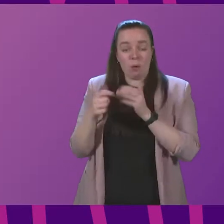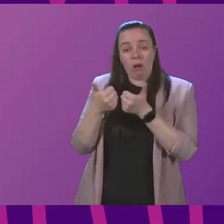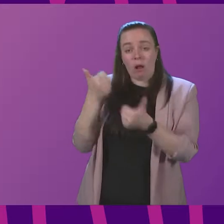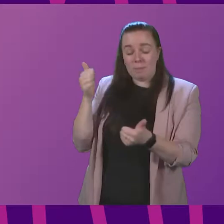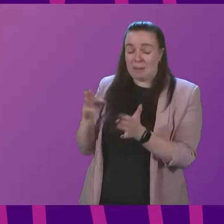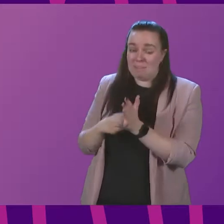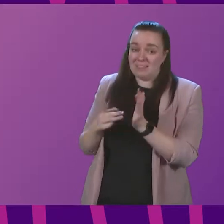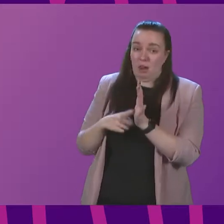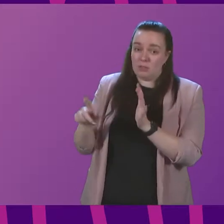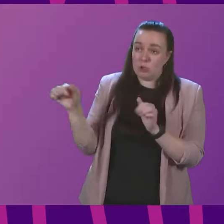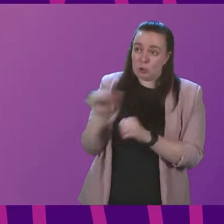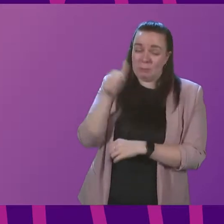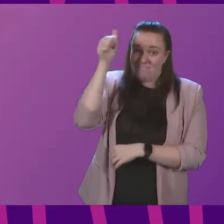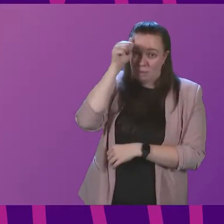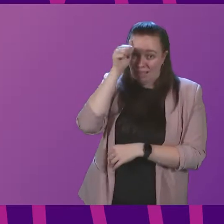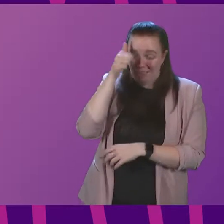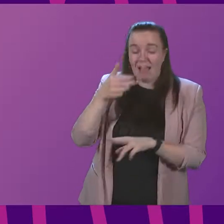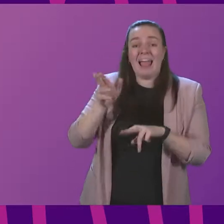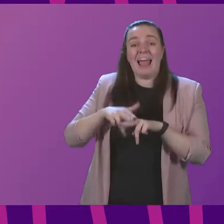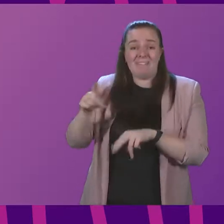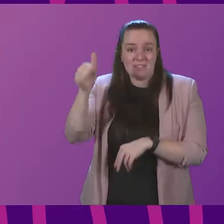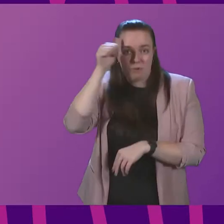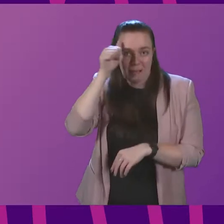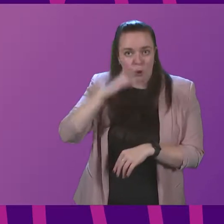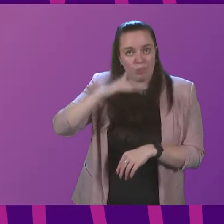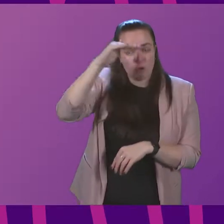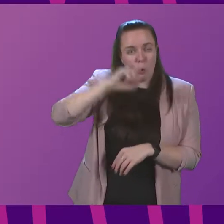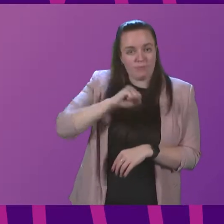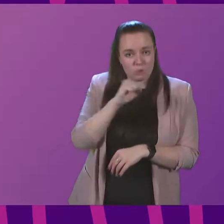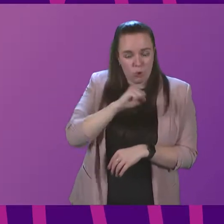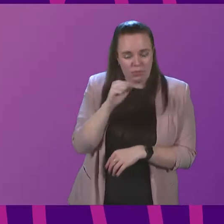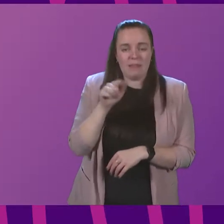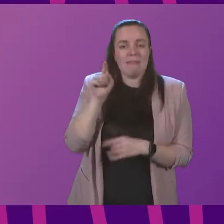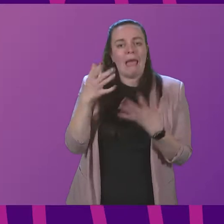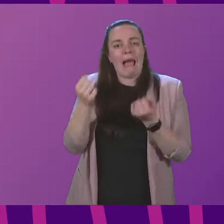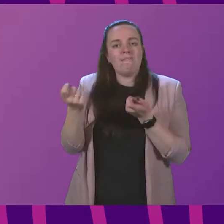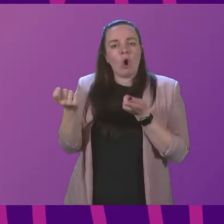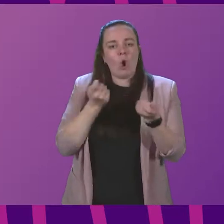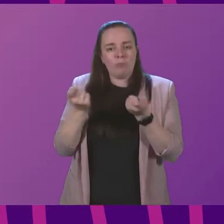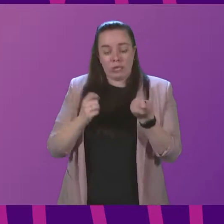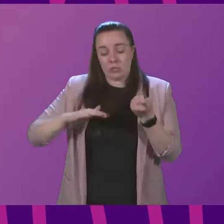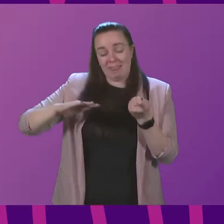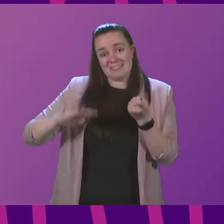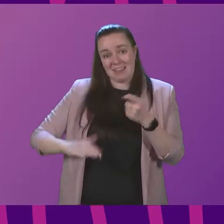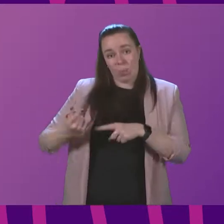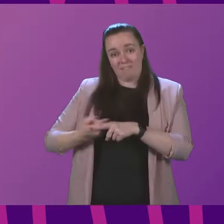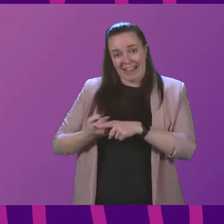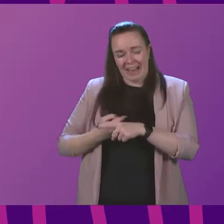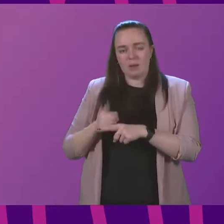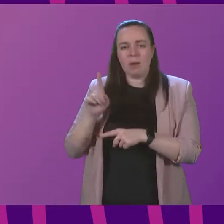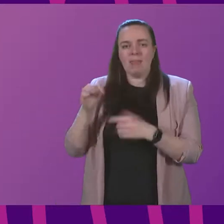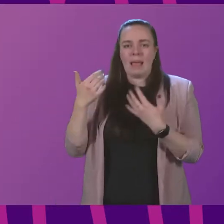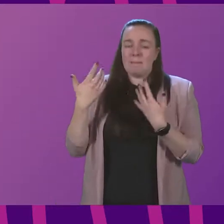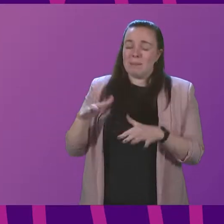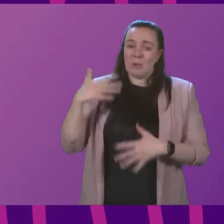Lumsden should be familiar with if he's familiar with the north of Scotland they have an operation in the south of England but they took a